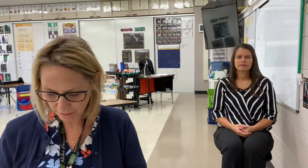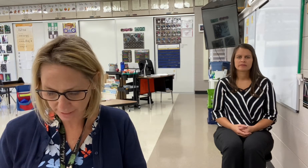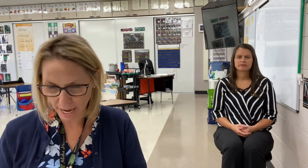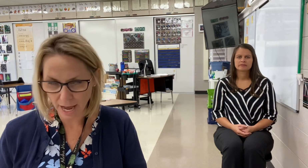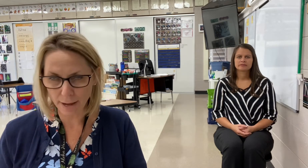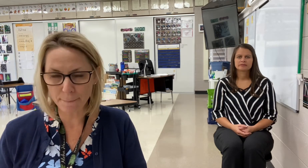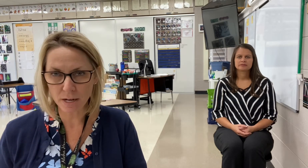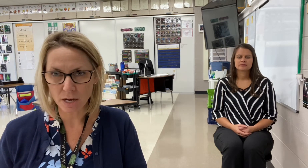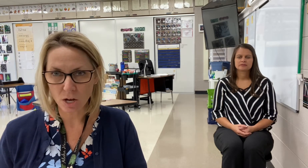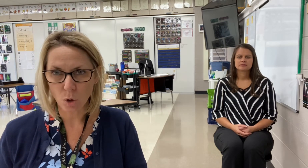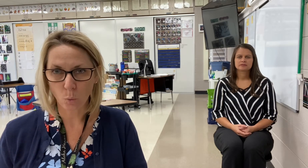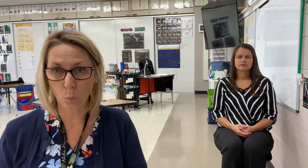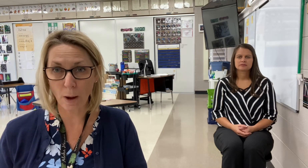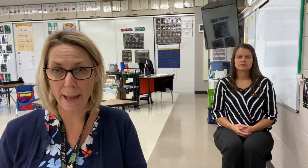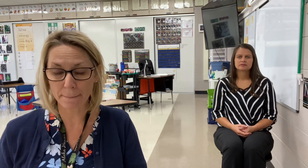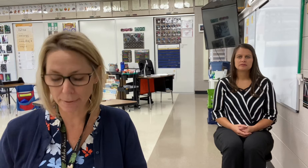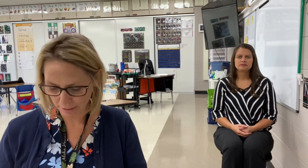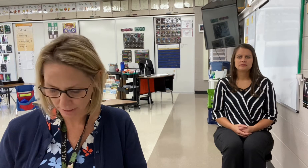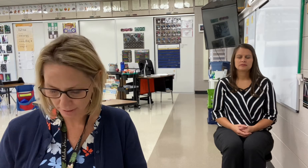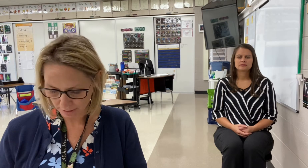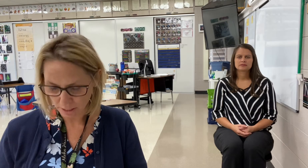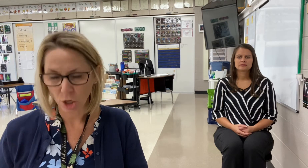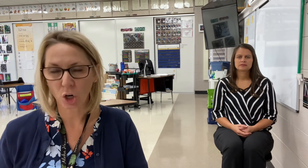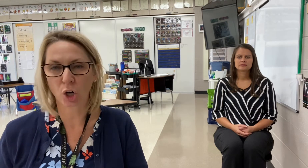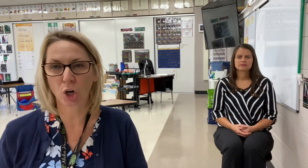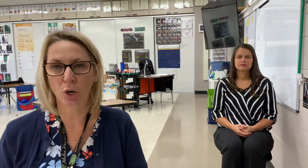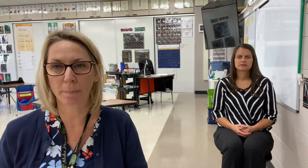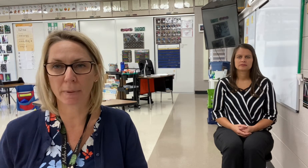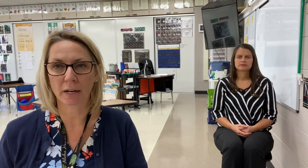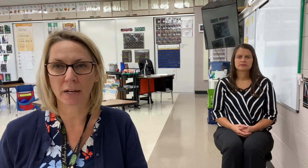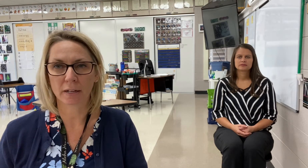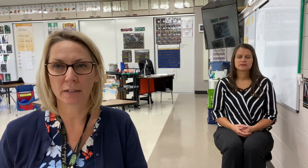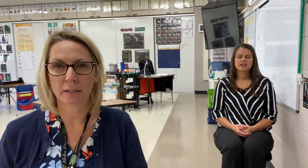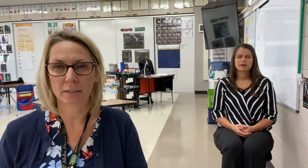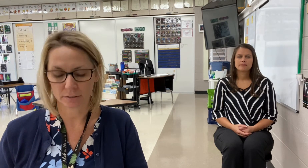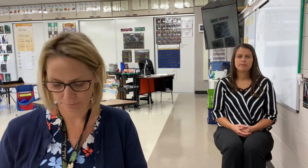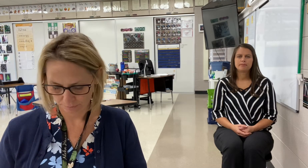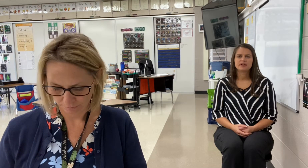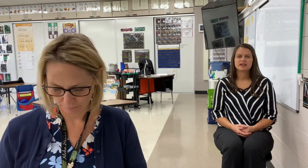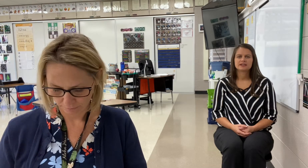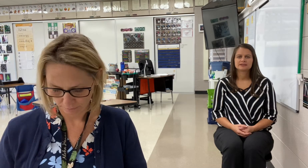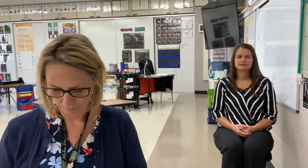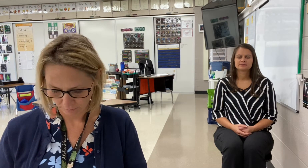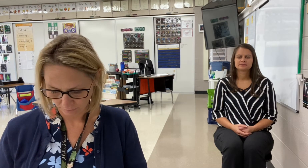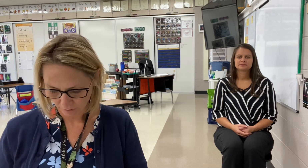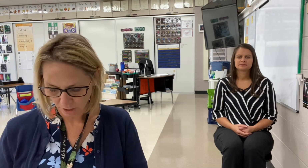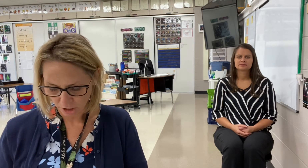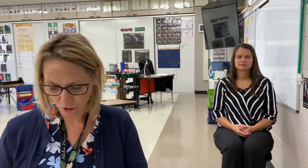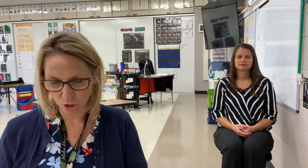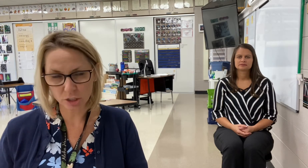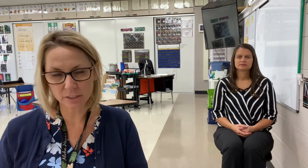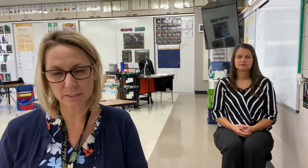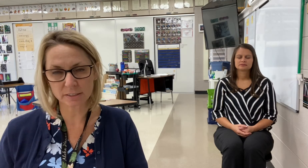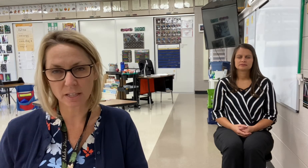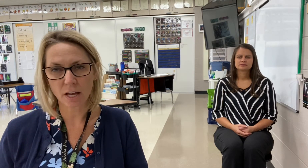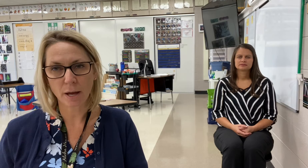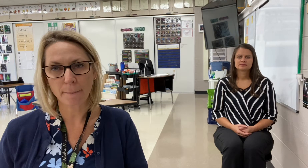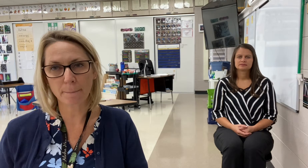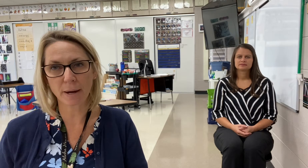Knob. Web. Herb. Buh. Nurse. Bus.